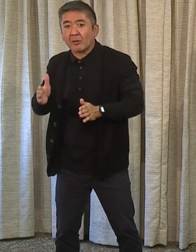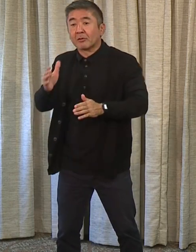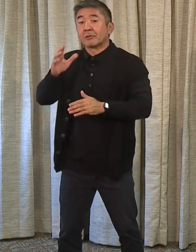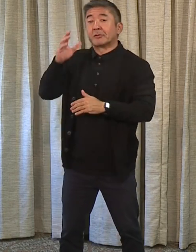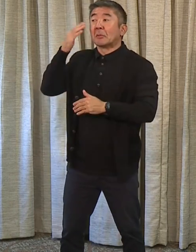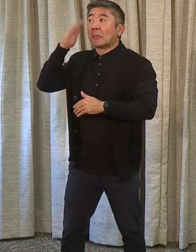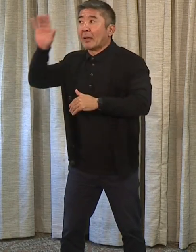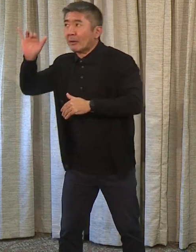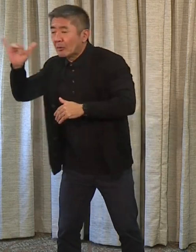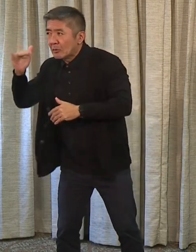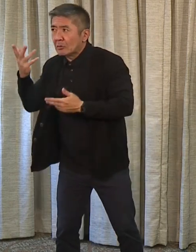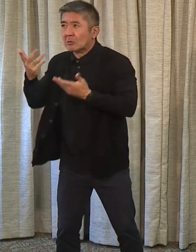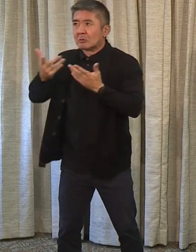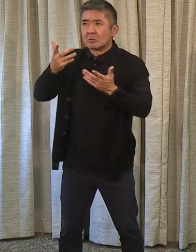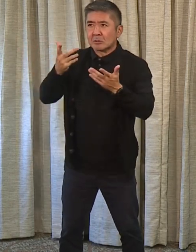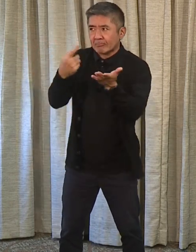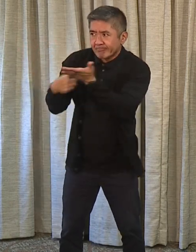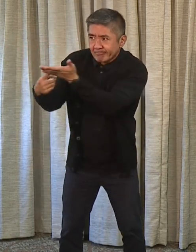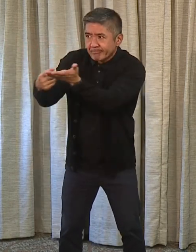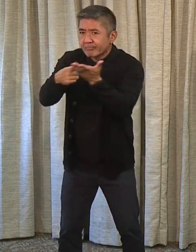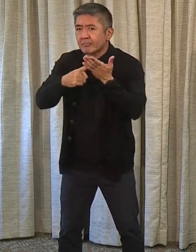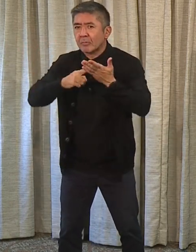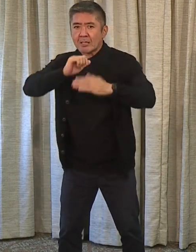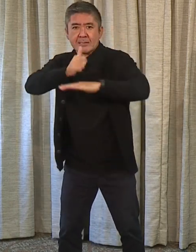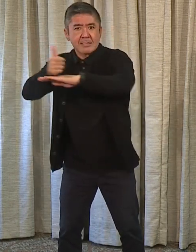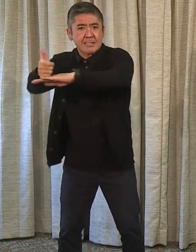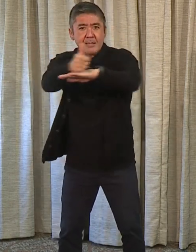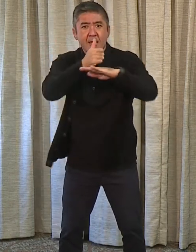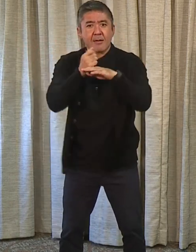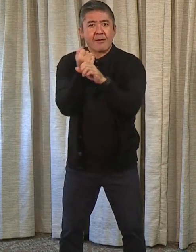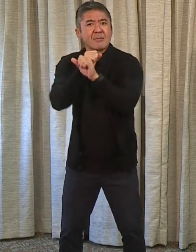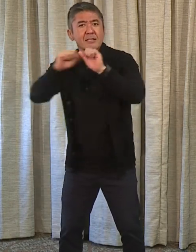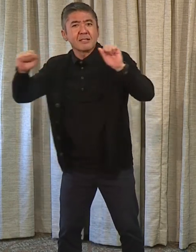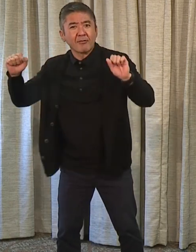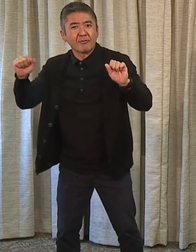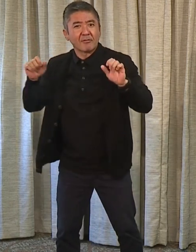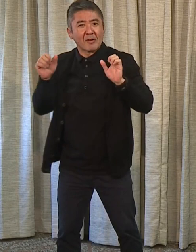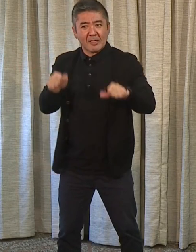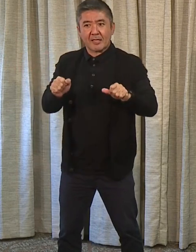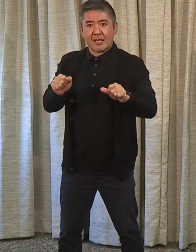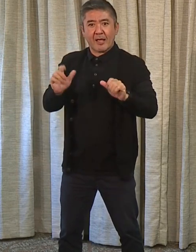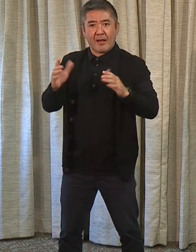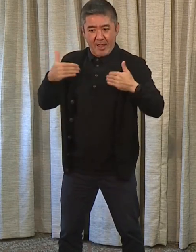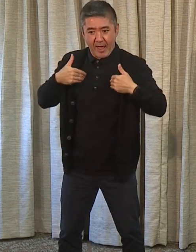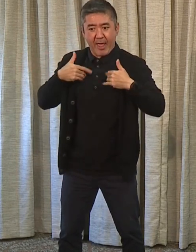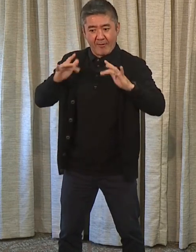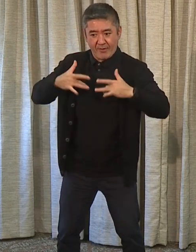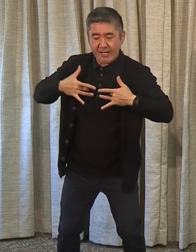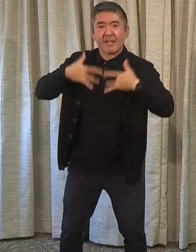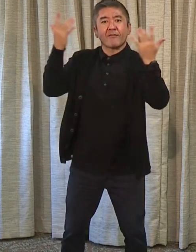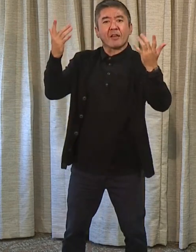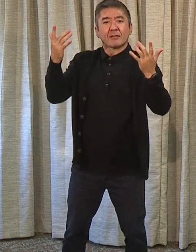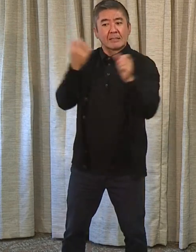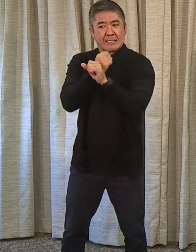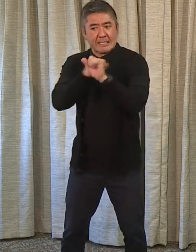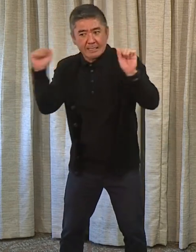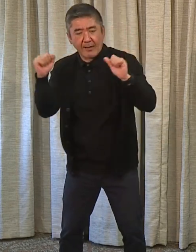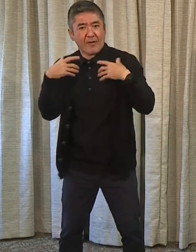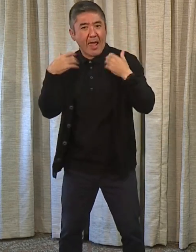guidelines that are set across the industry, so that we can entertain safely and healthy for everybody.